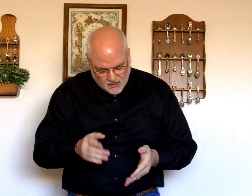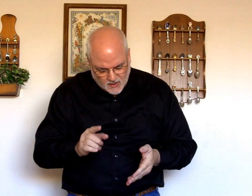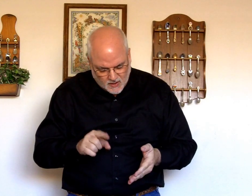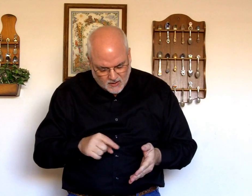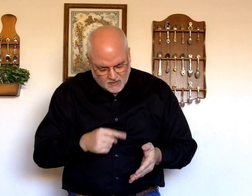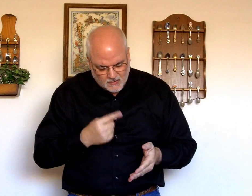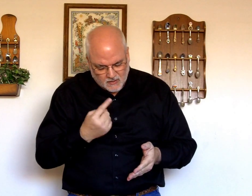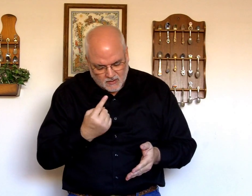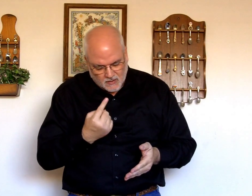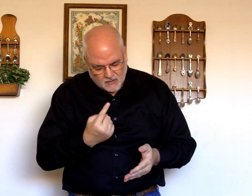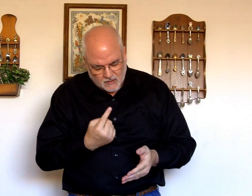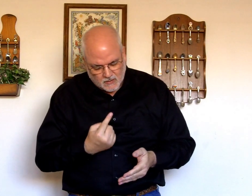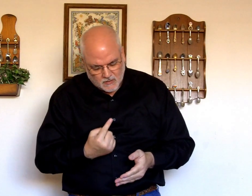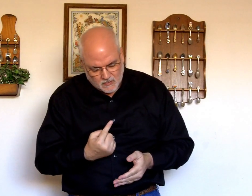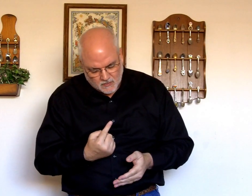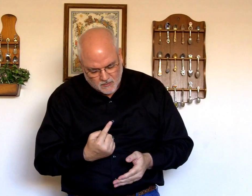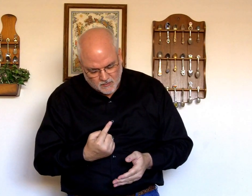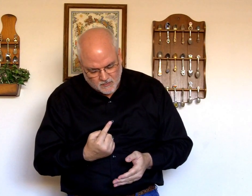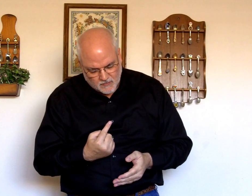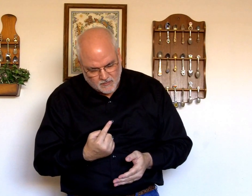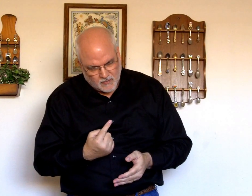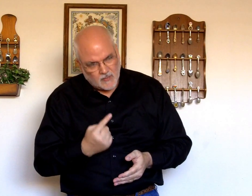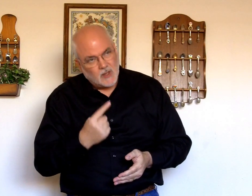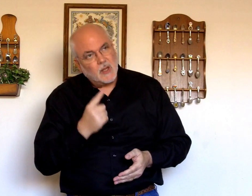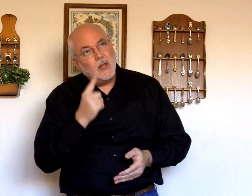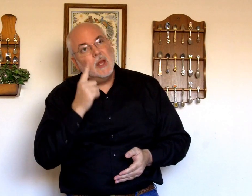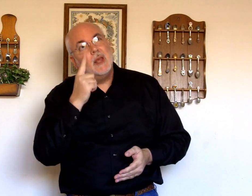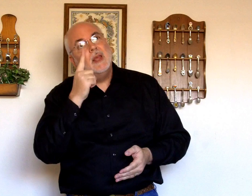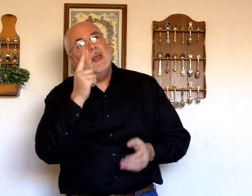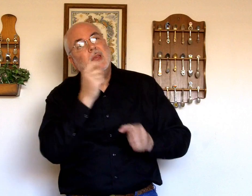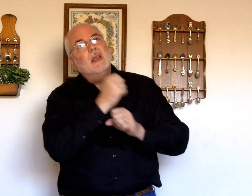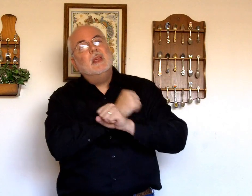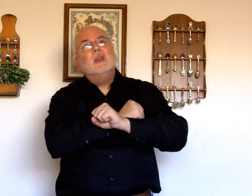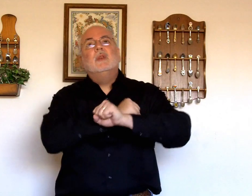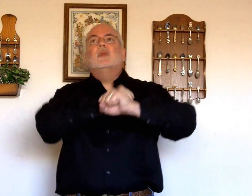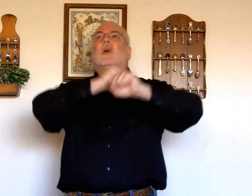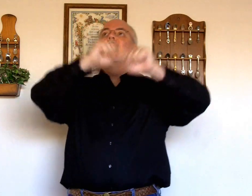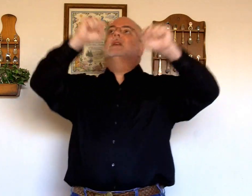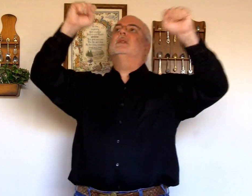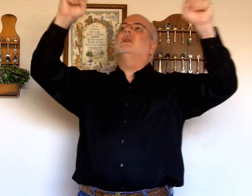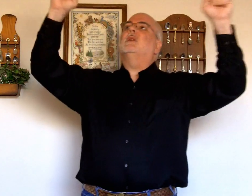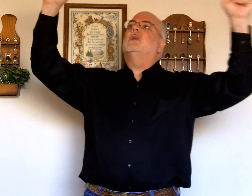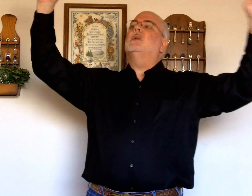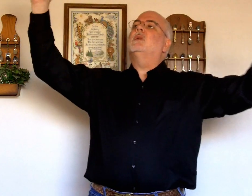he is my